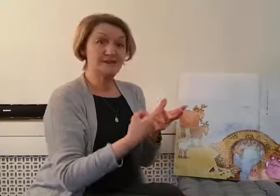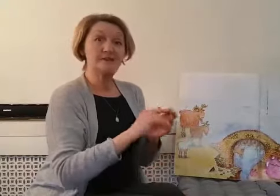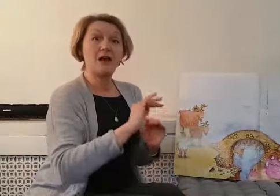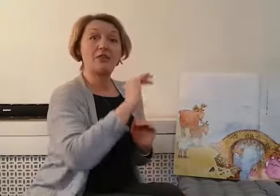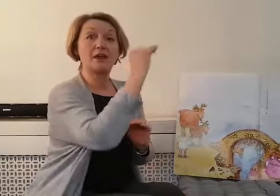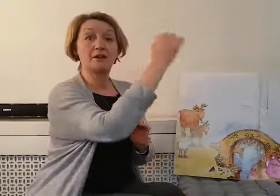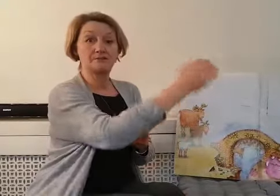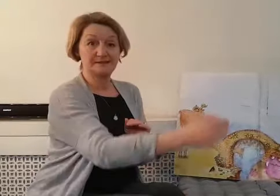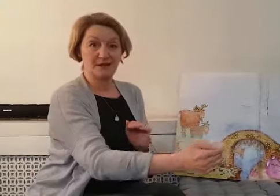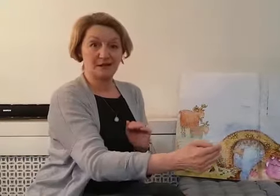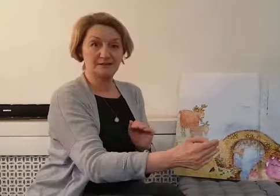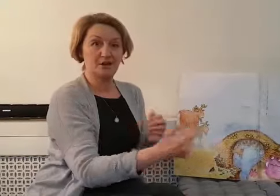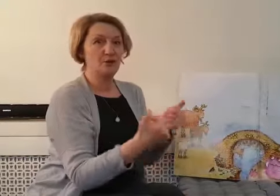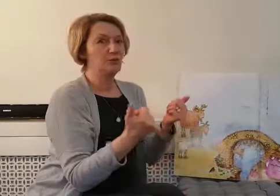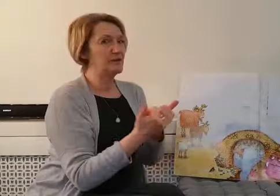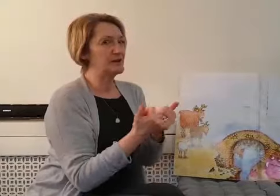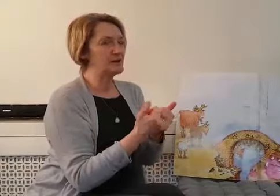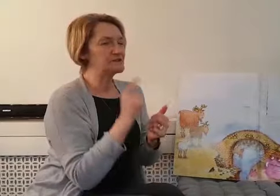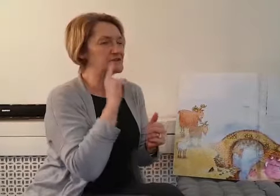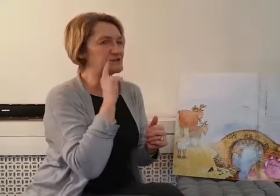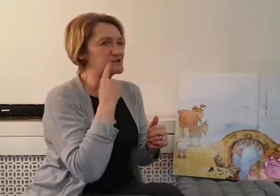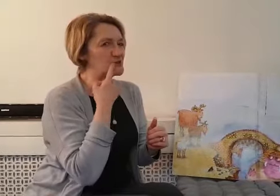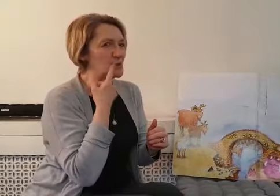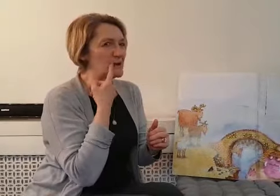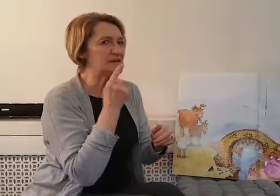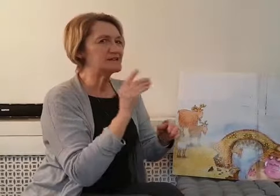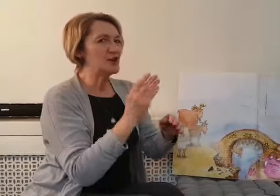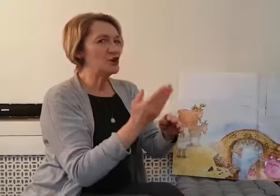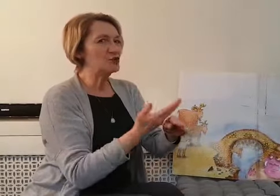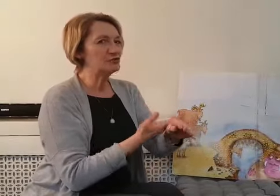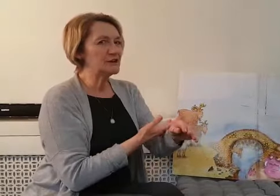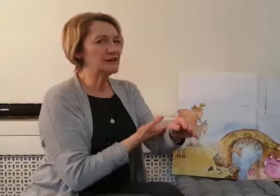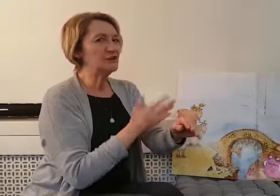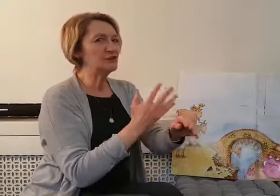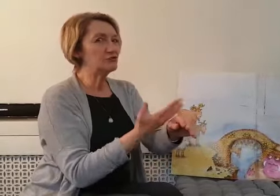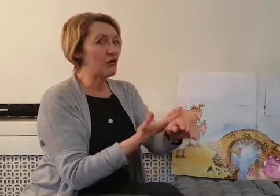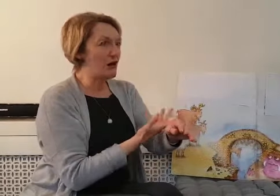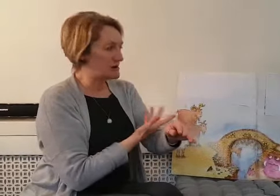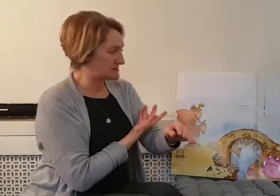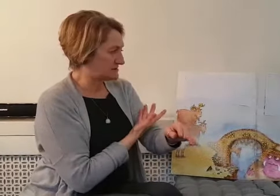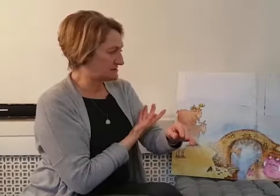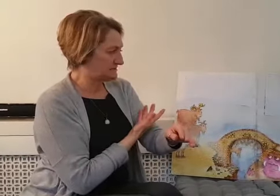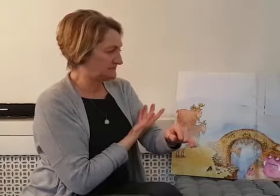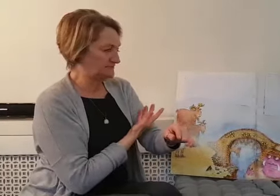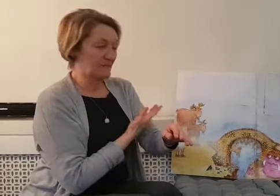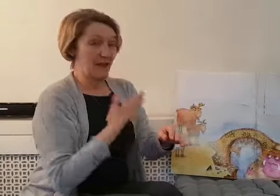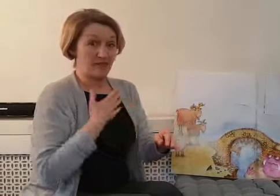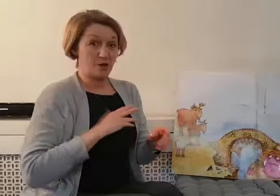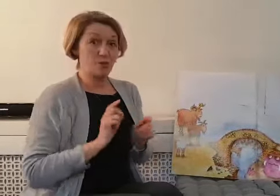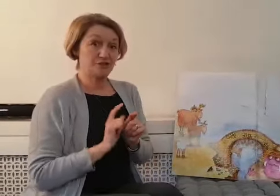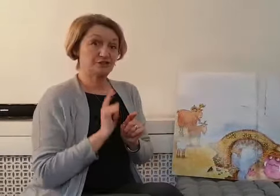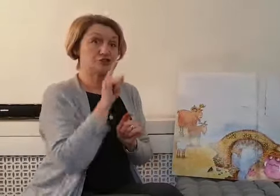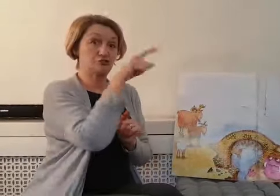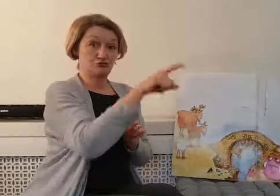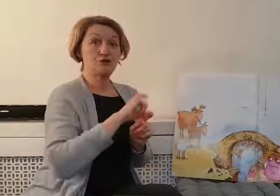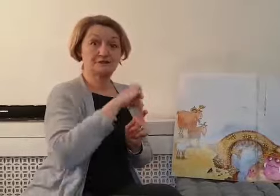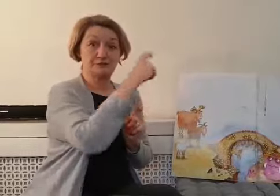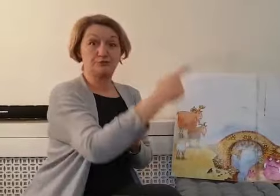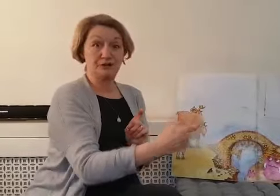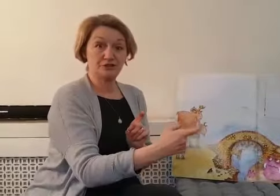another hillside with lots of sweet green grass. They wanted to cross the bridge,